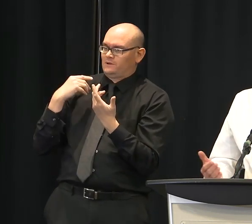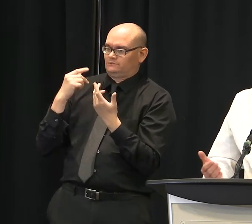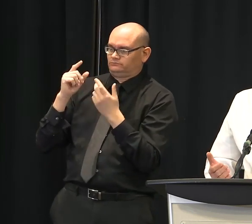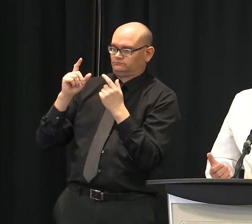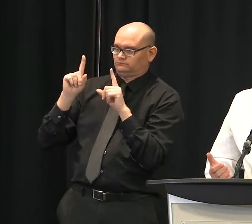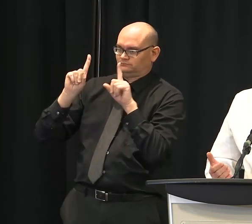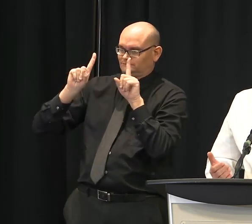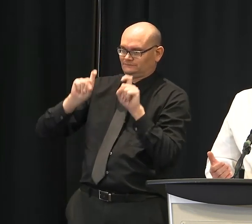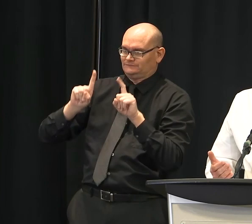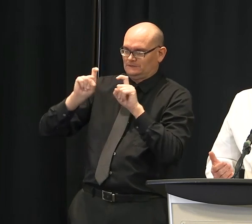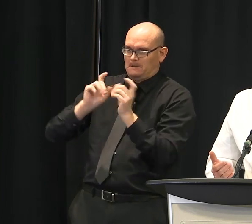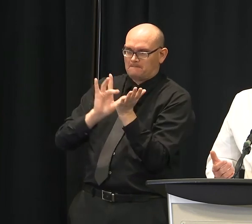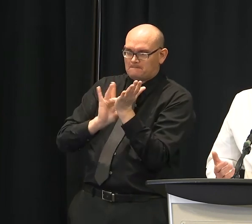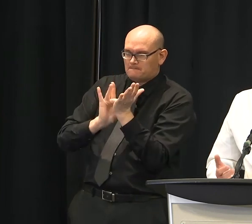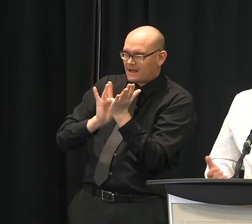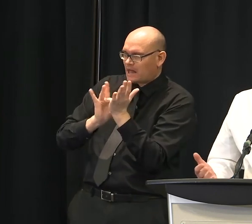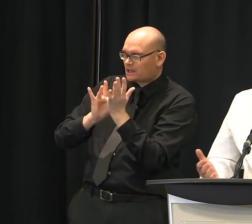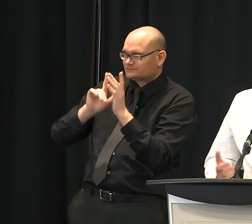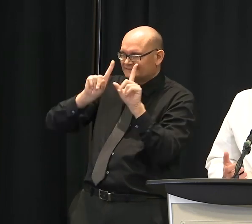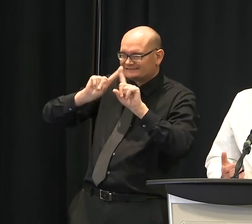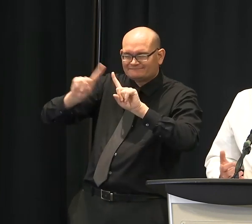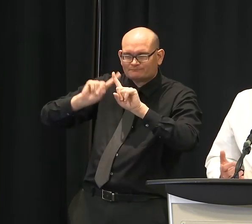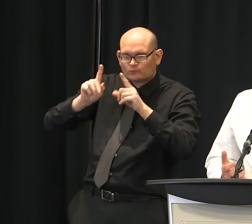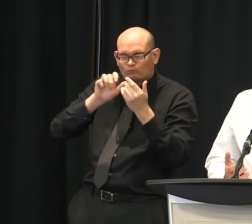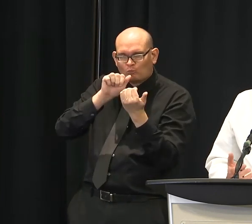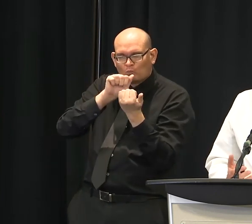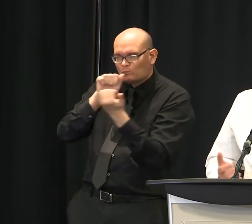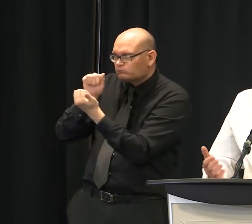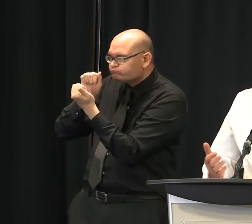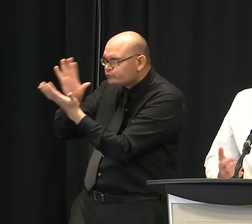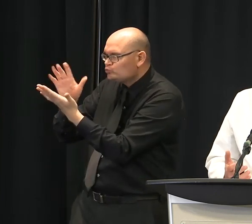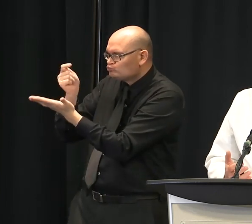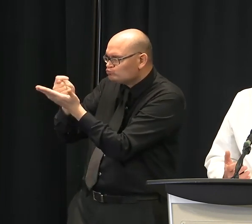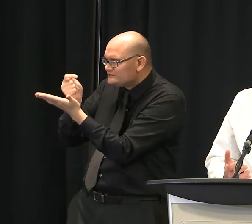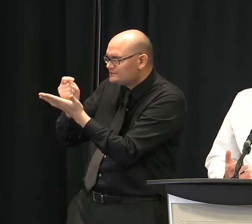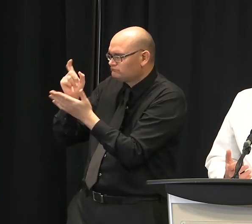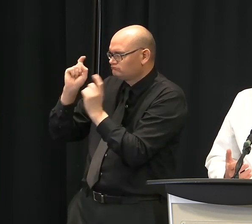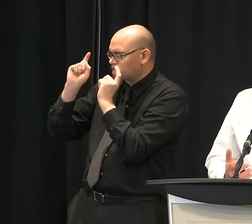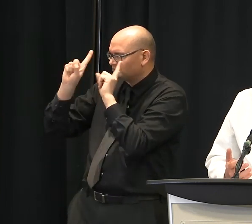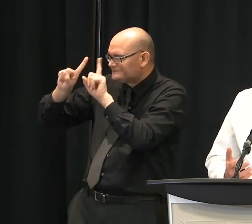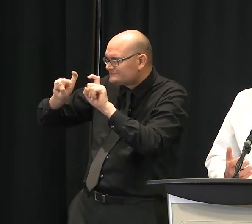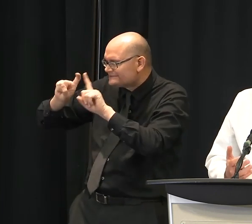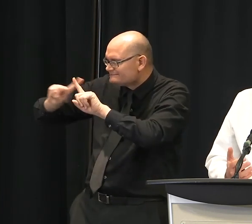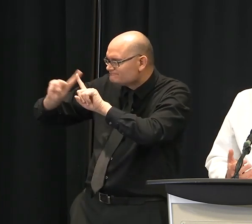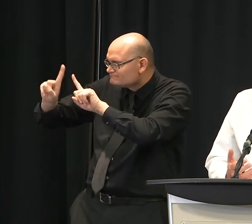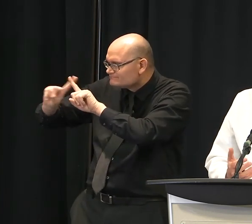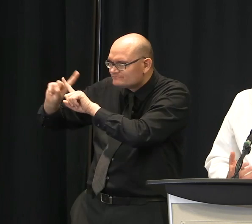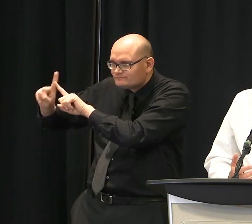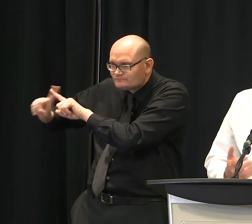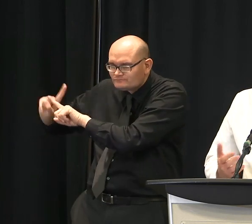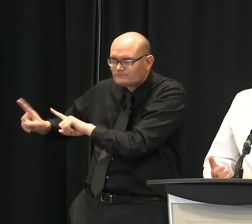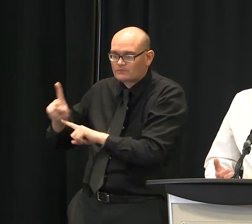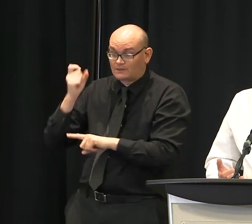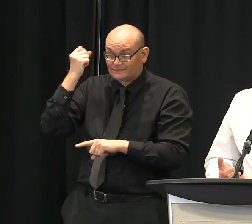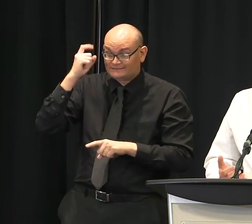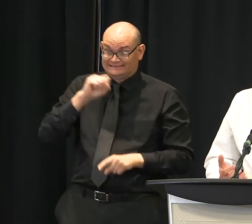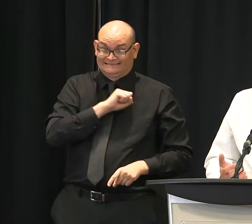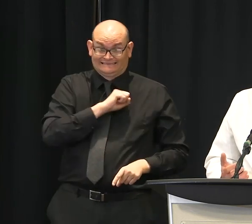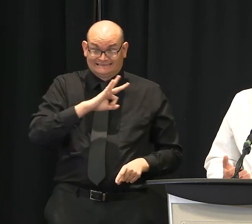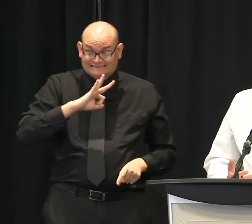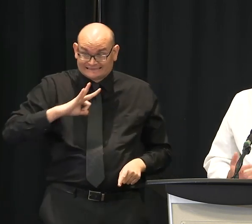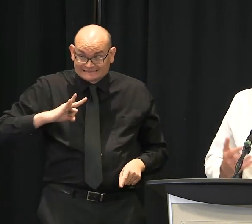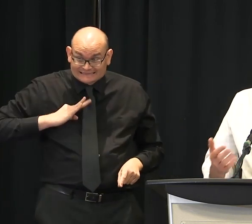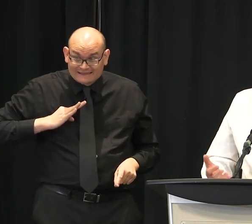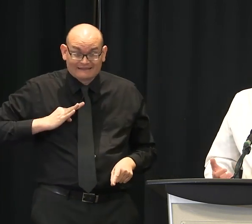you know, what we're seeing now is our staff has a very good familiarity with treating this disease. They're very comfortable with the